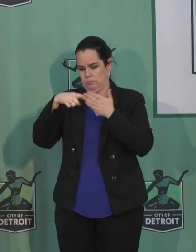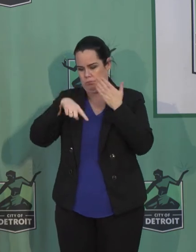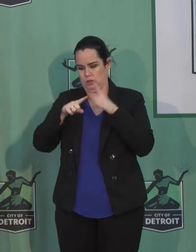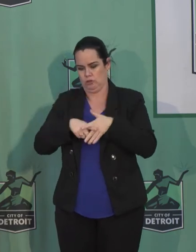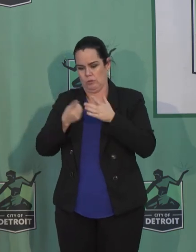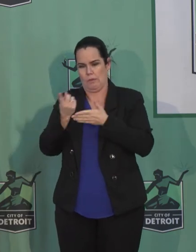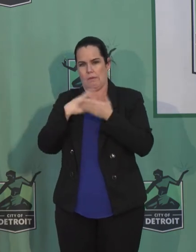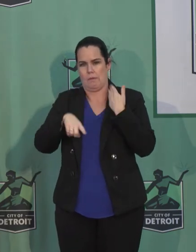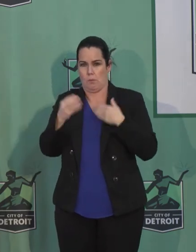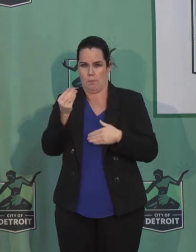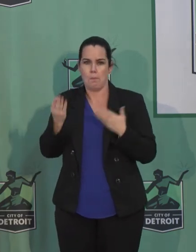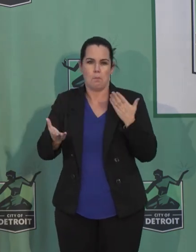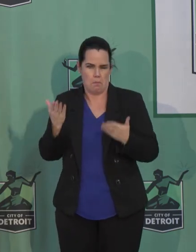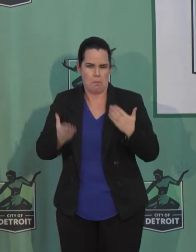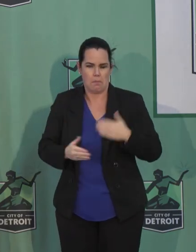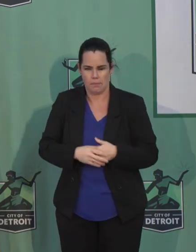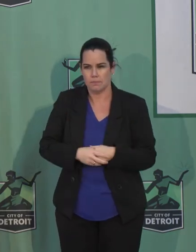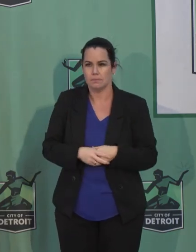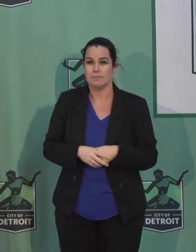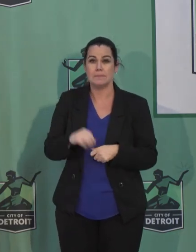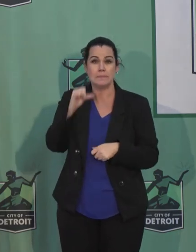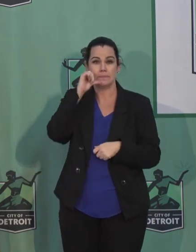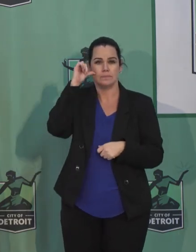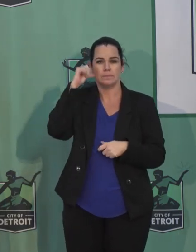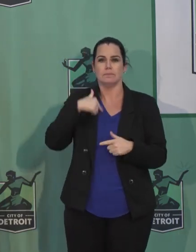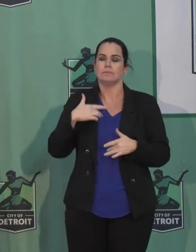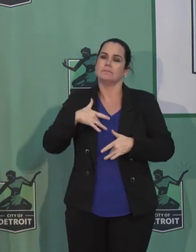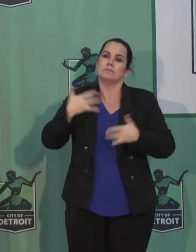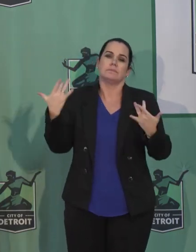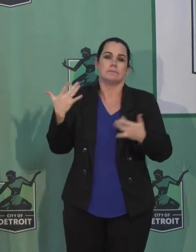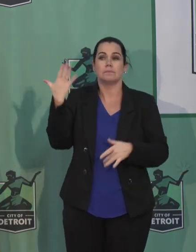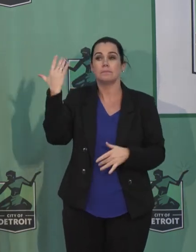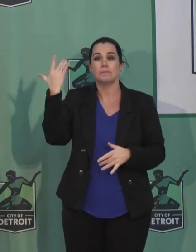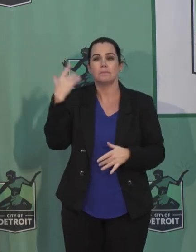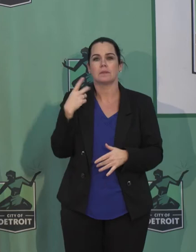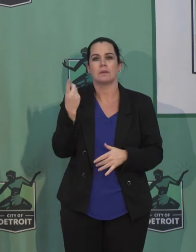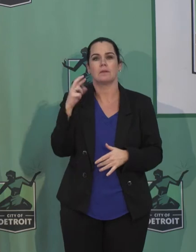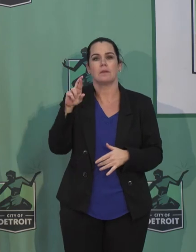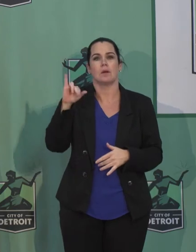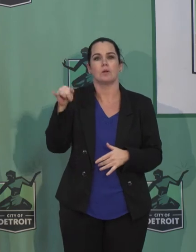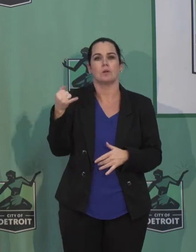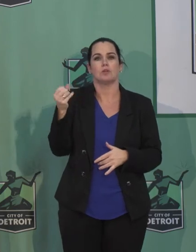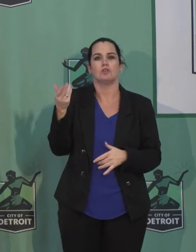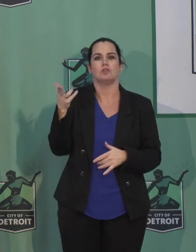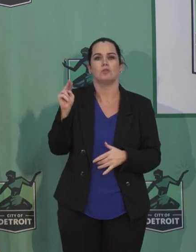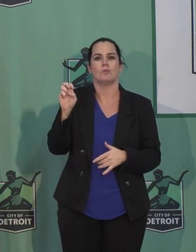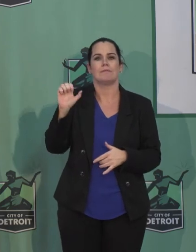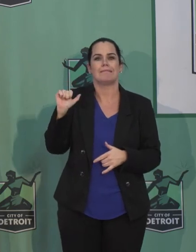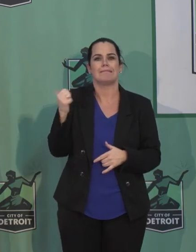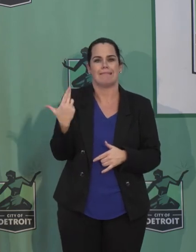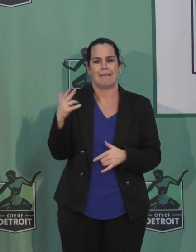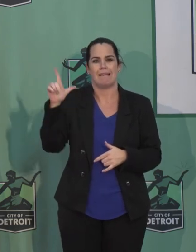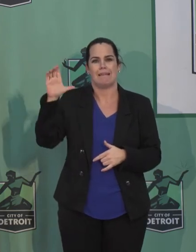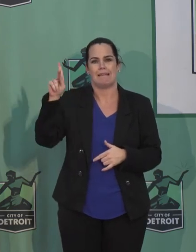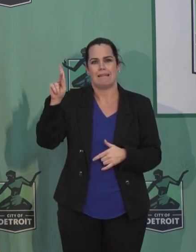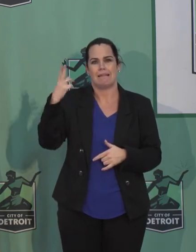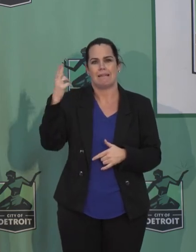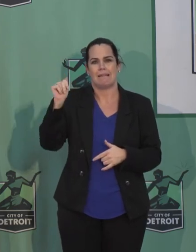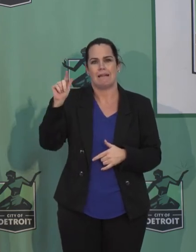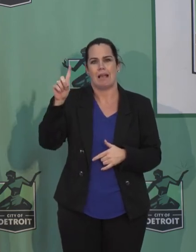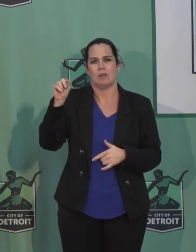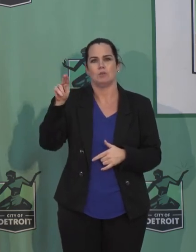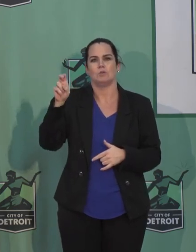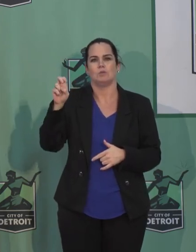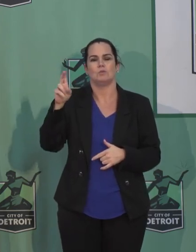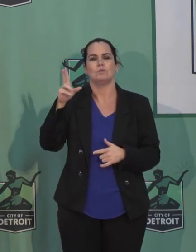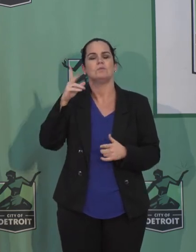I was really pleased yesterday that Dr. Jonay Khaldun eased the restrictions on prescriptions